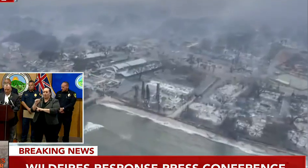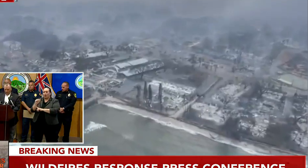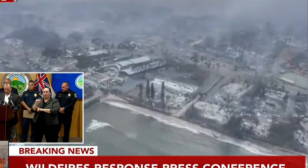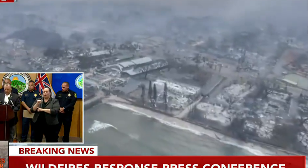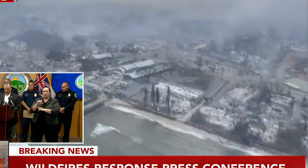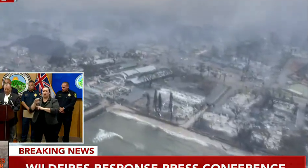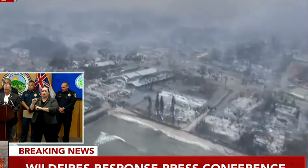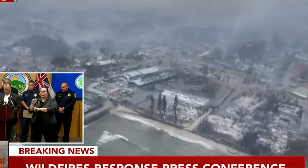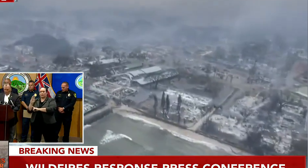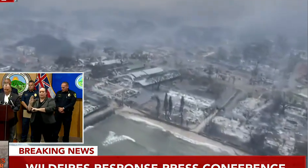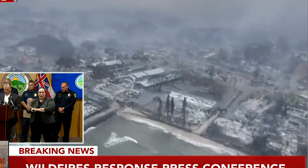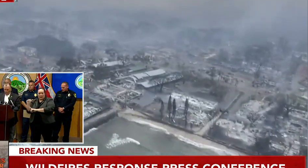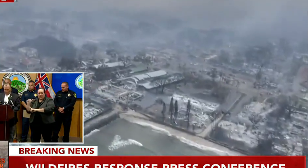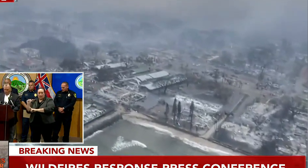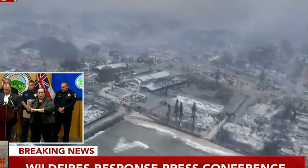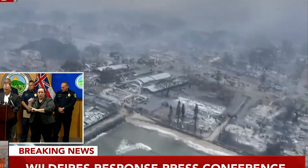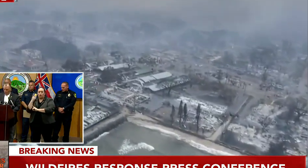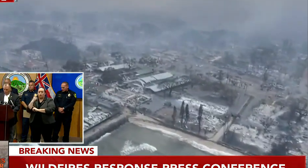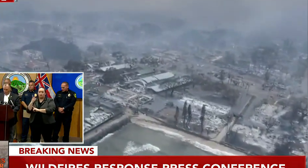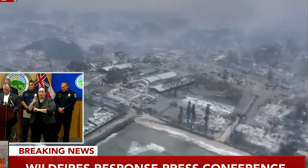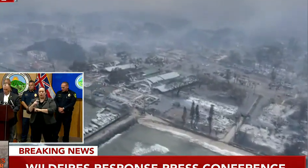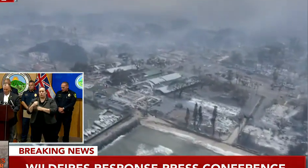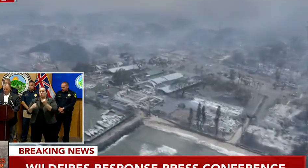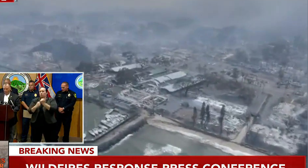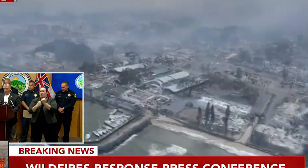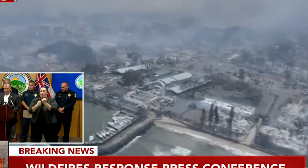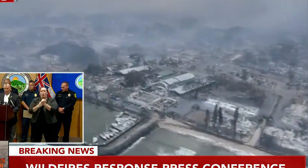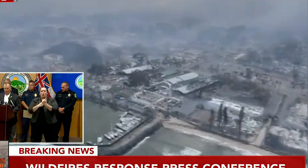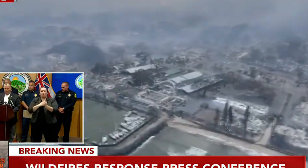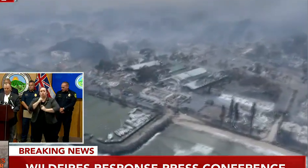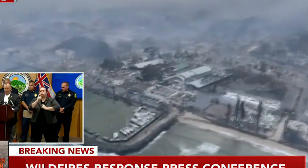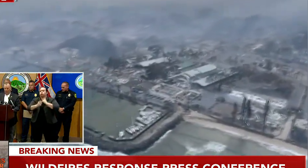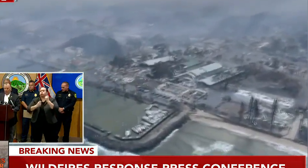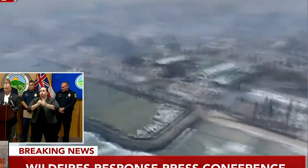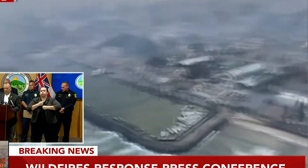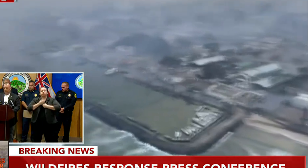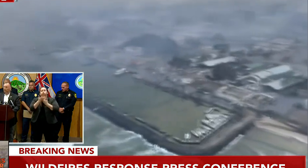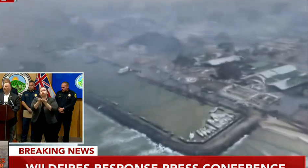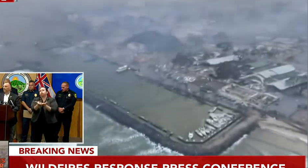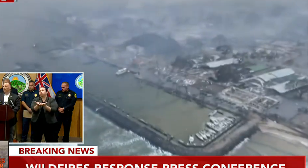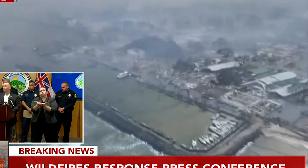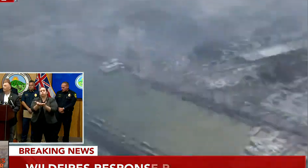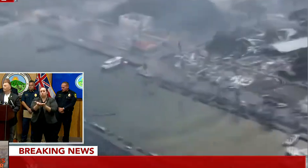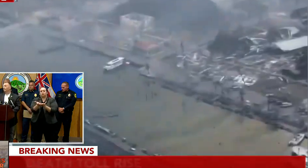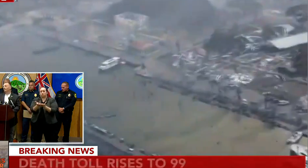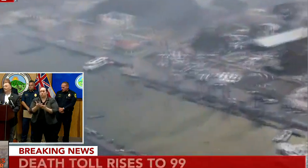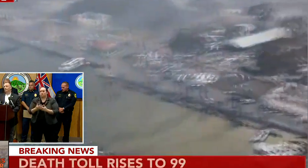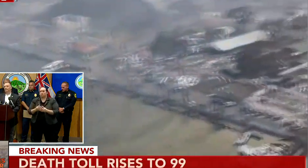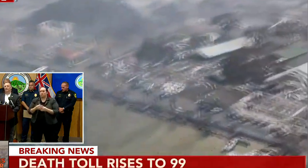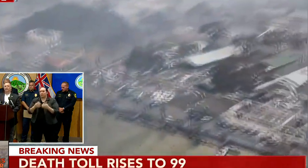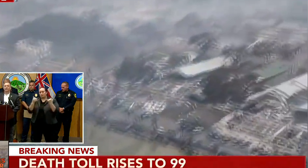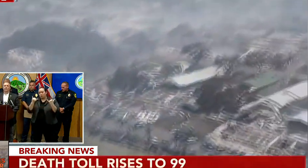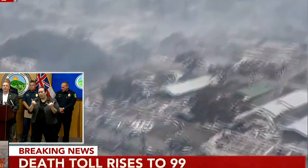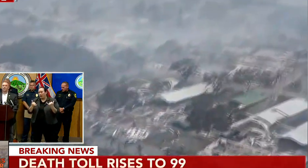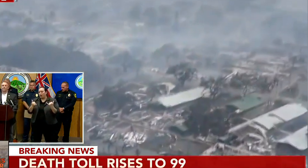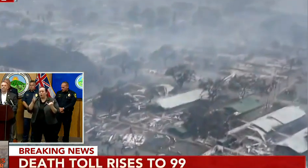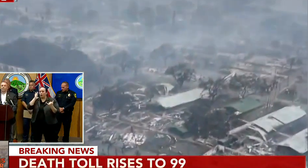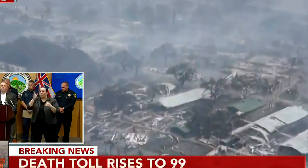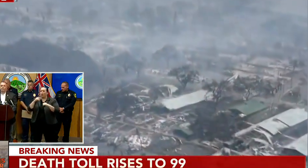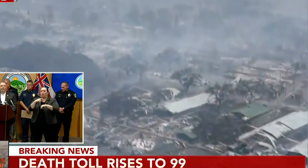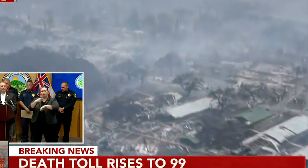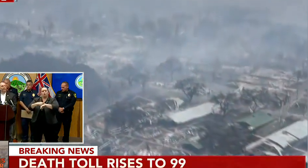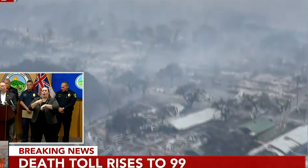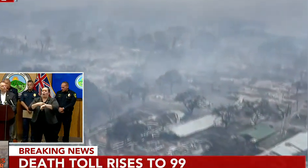You've seen the outpouring of support. What I can tell you is this. It's going to take time. It's going to take a lot of time.